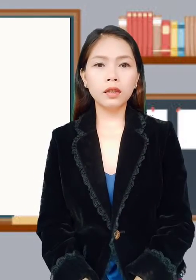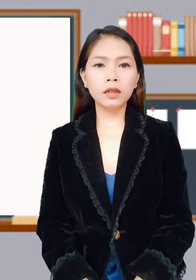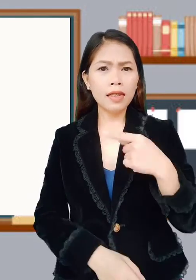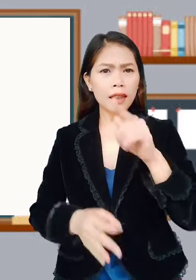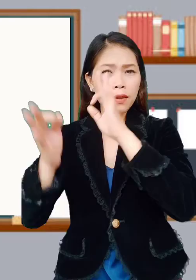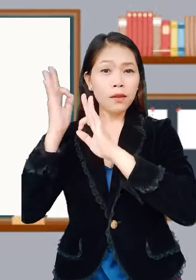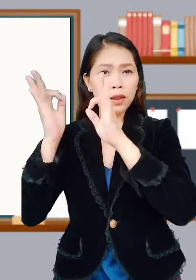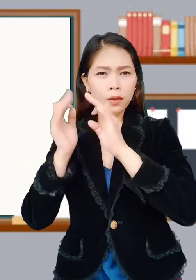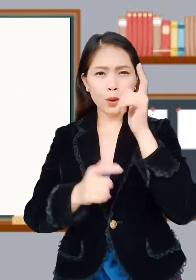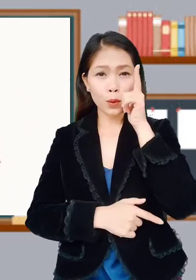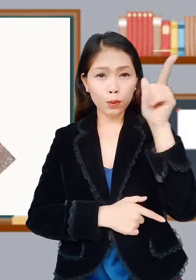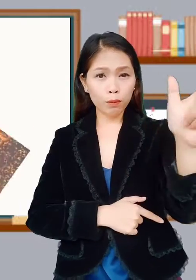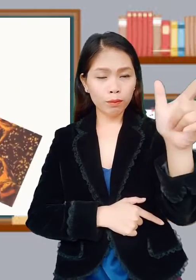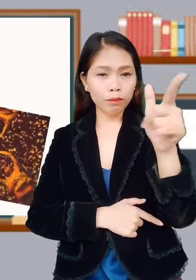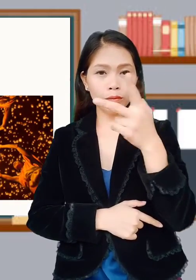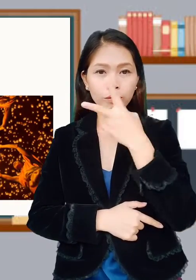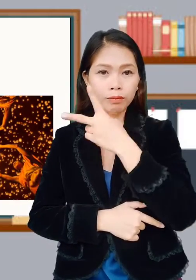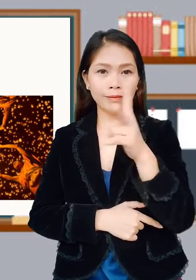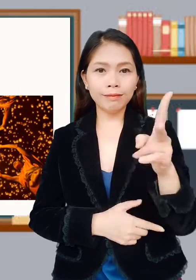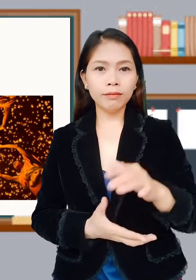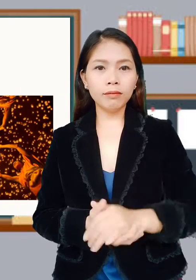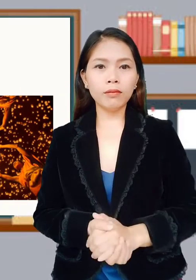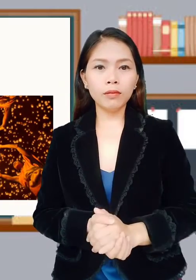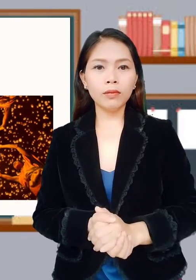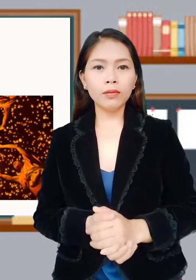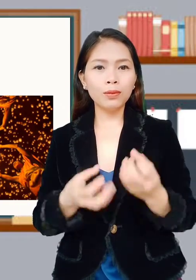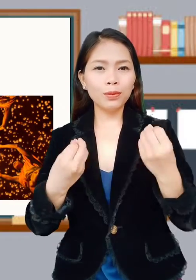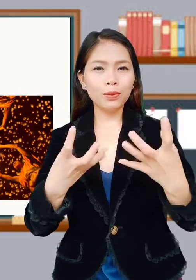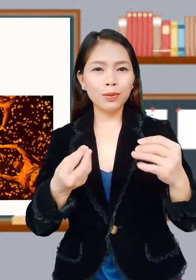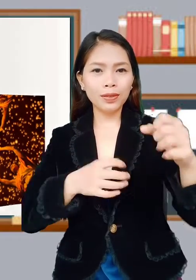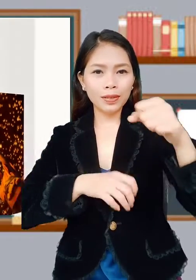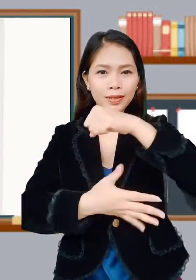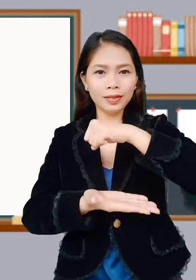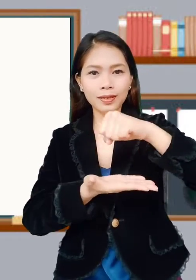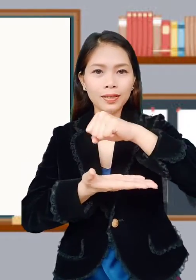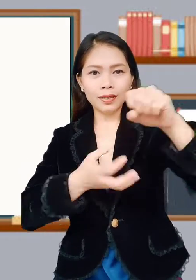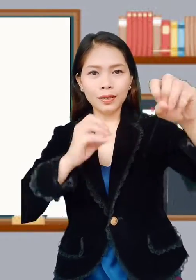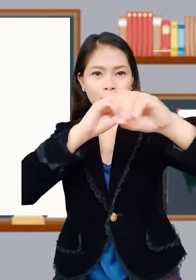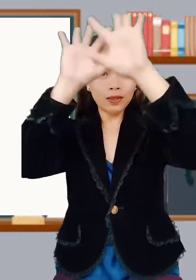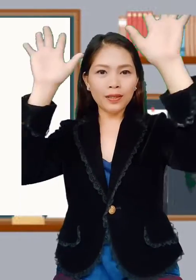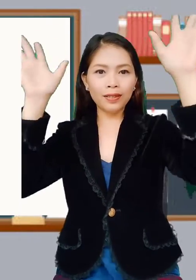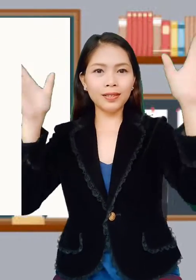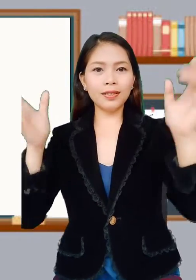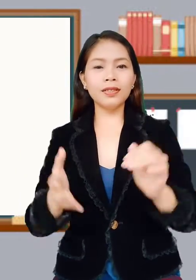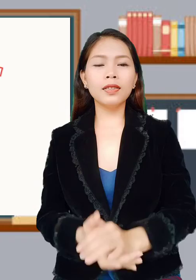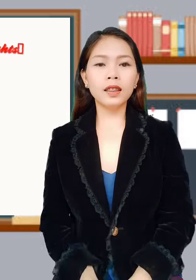This is how festival looks like. A lot of bunches lantern in the sky.